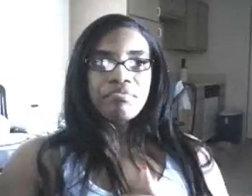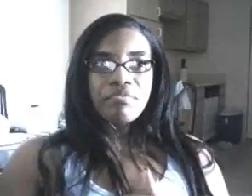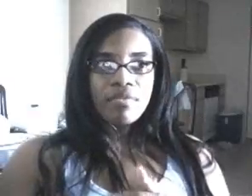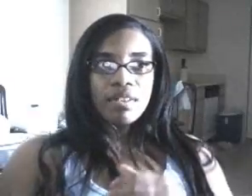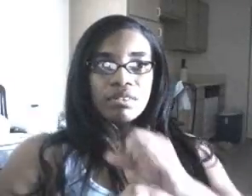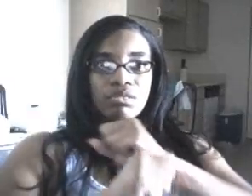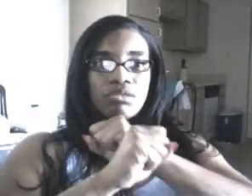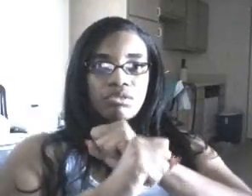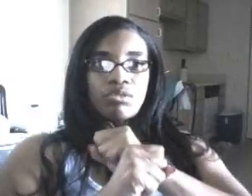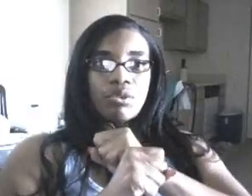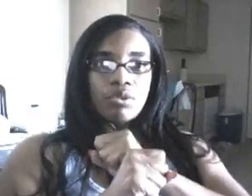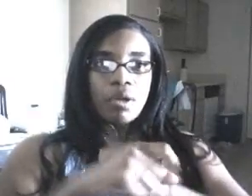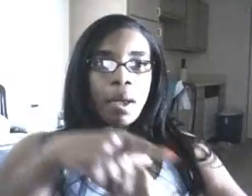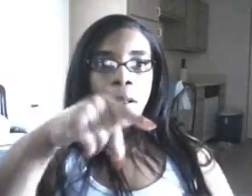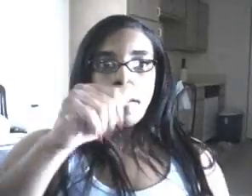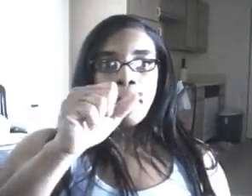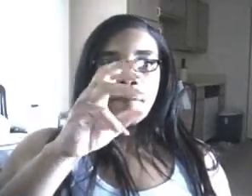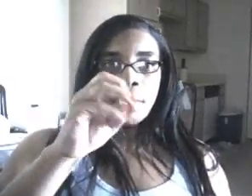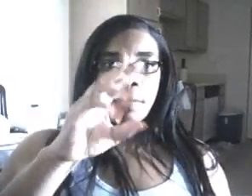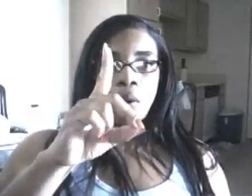What's the last one? Who's the big one? Who?